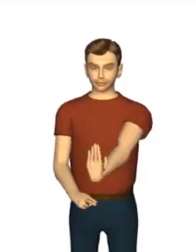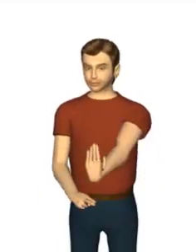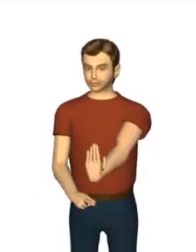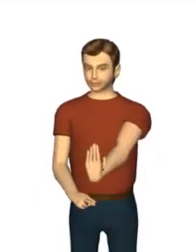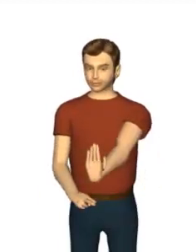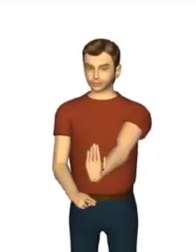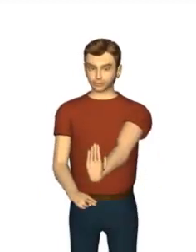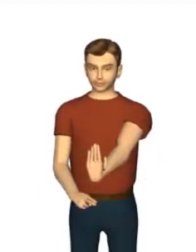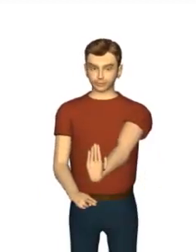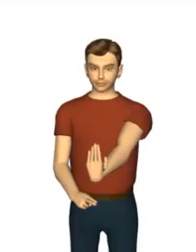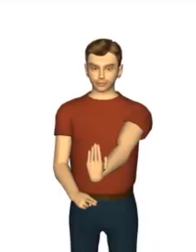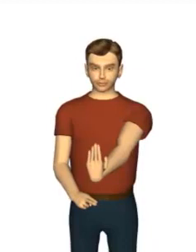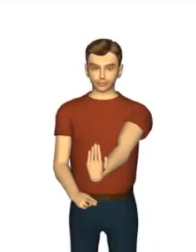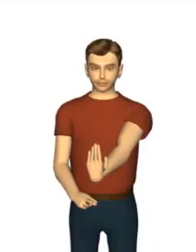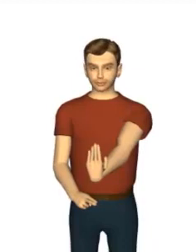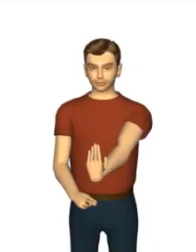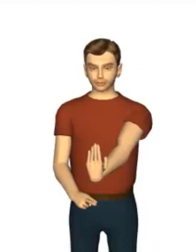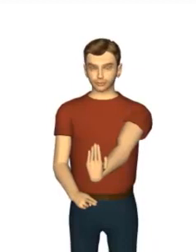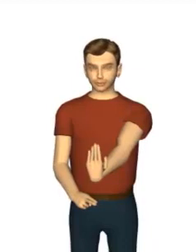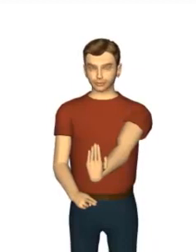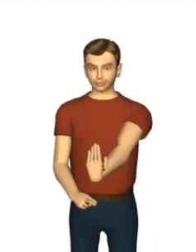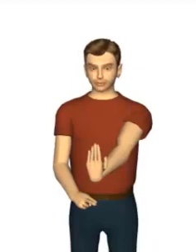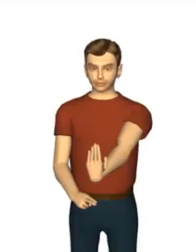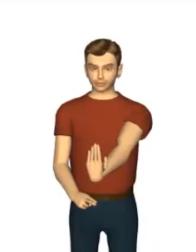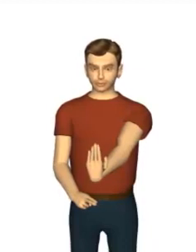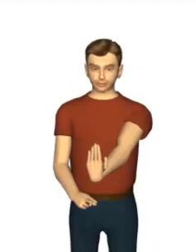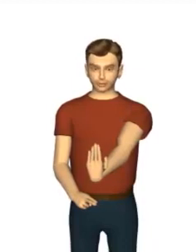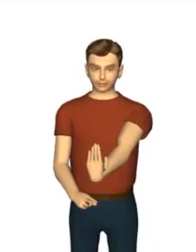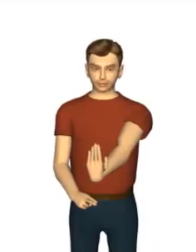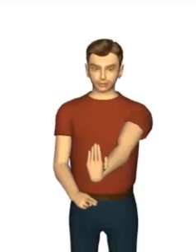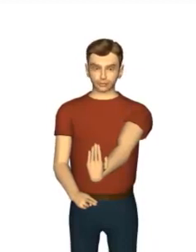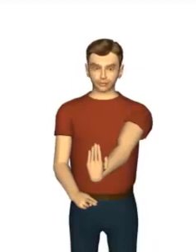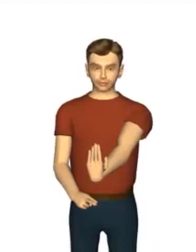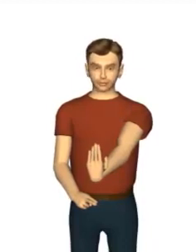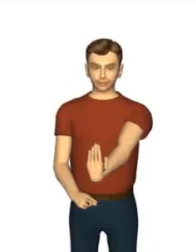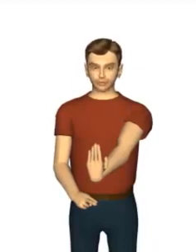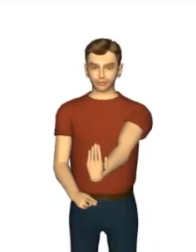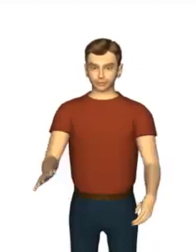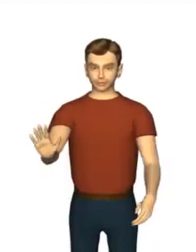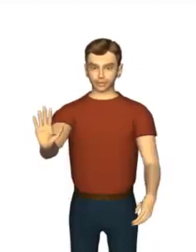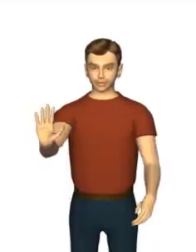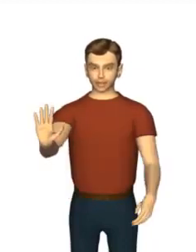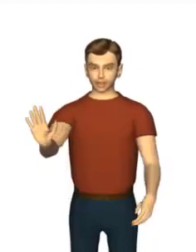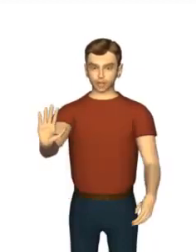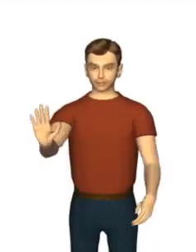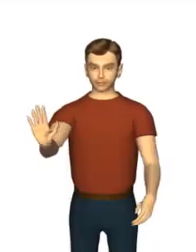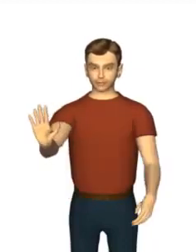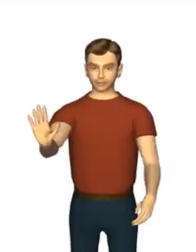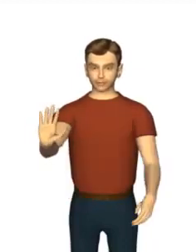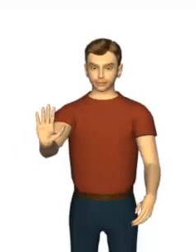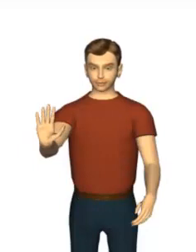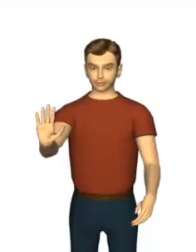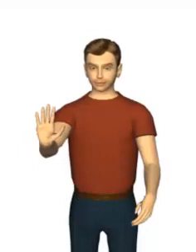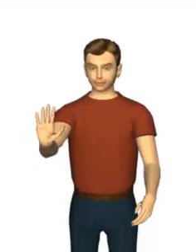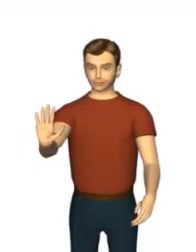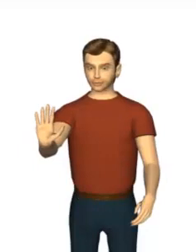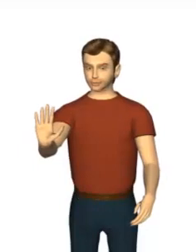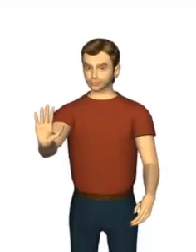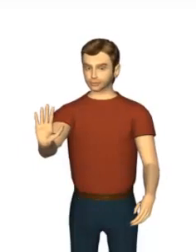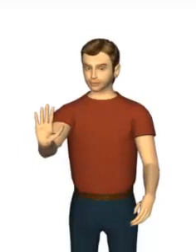we can also try with some examples hello I am